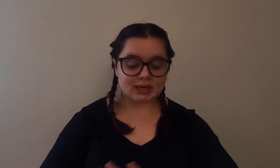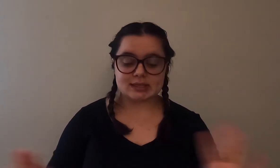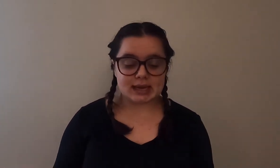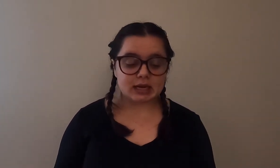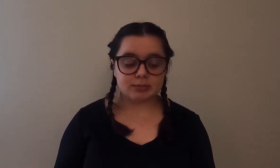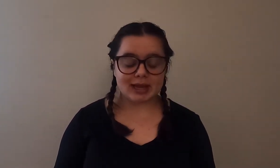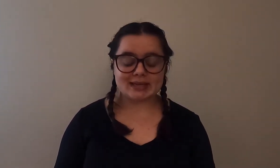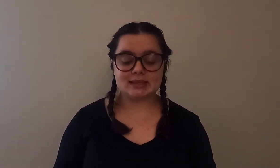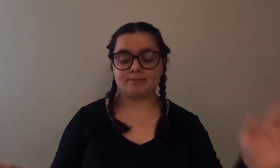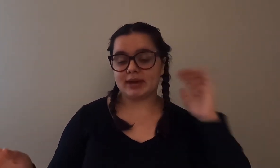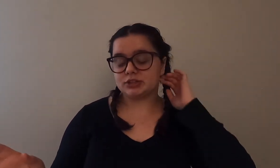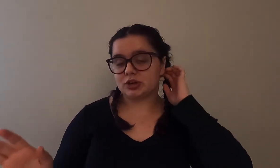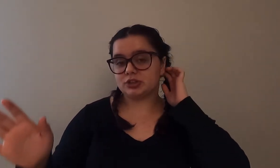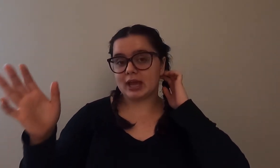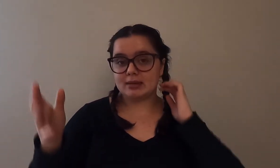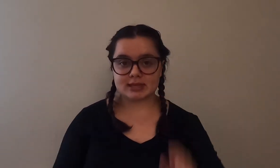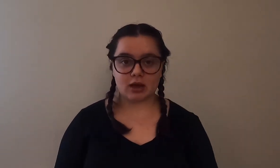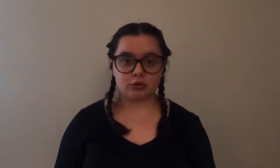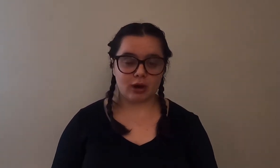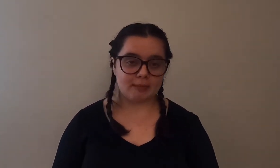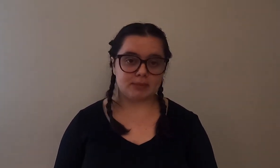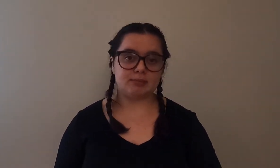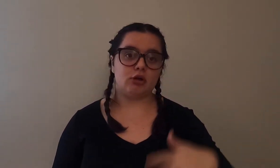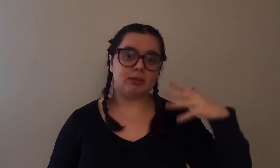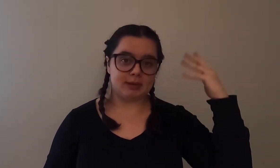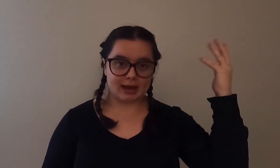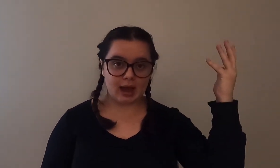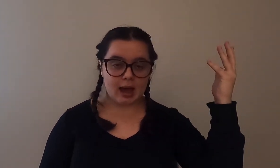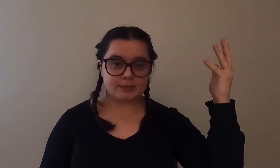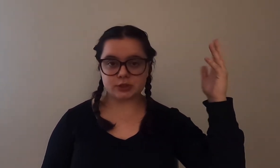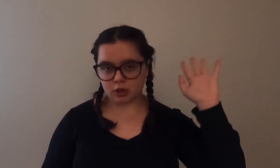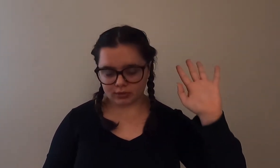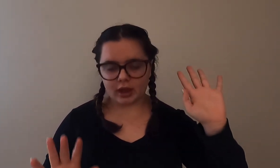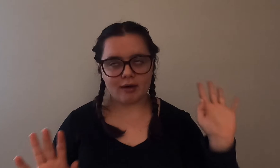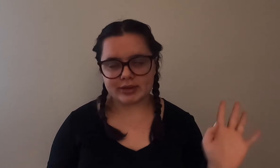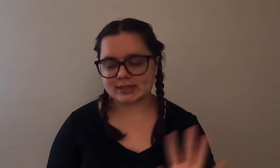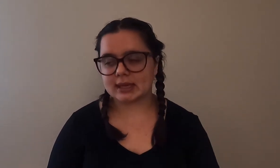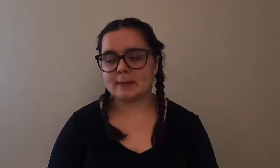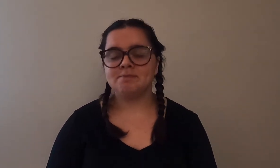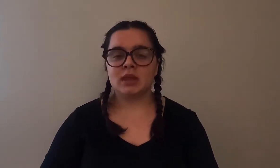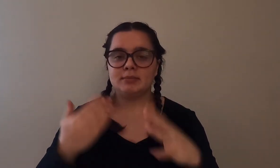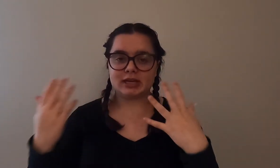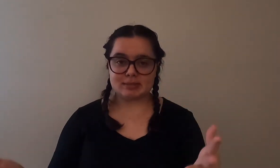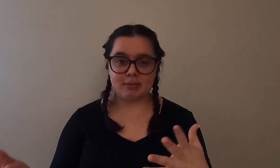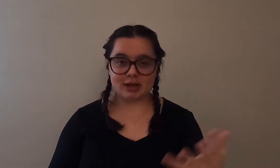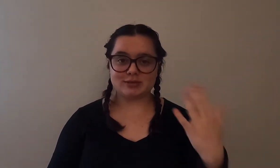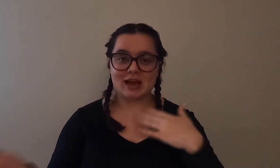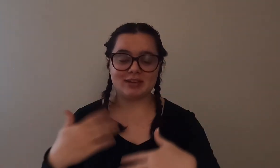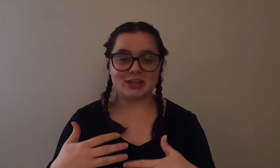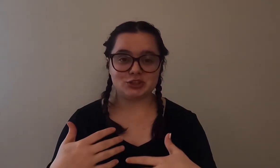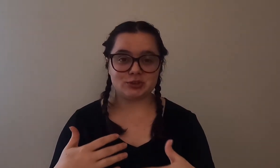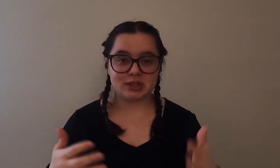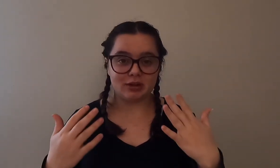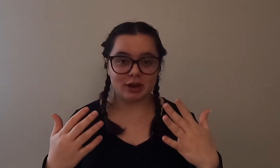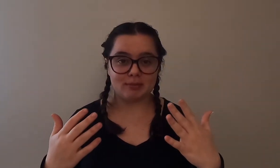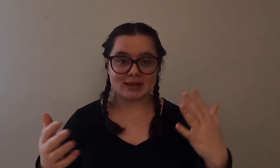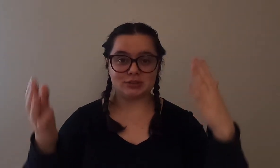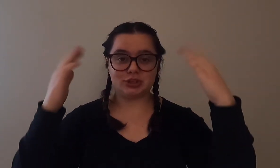kind of stay in a place my instructor came down grabbed me pulled me back up slowly obviously because my buddy was having issues clearing her mouth so she